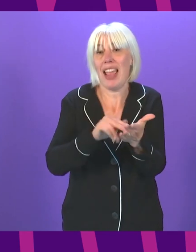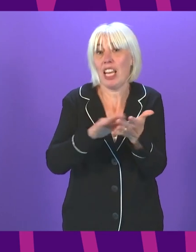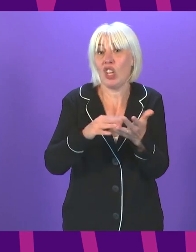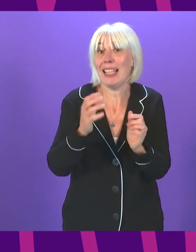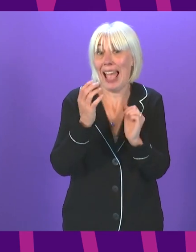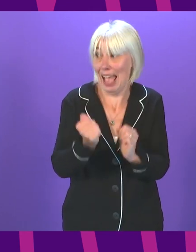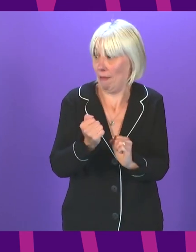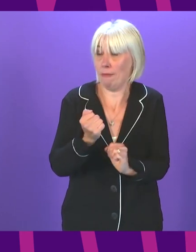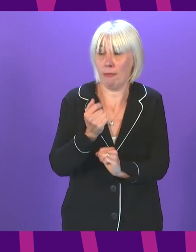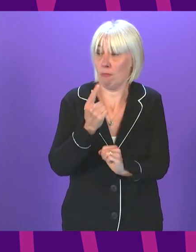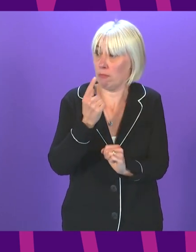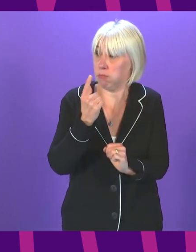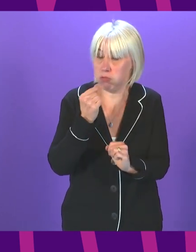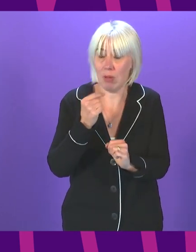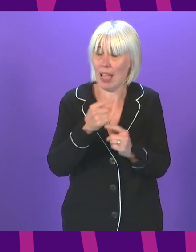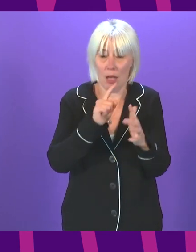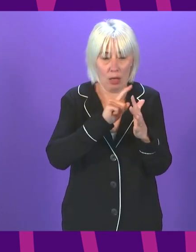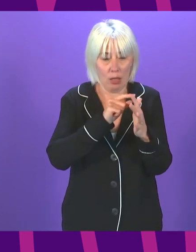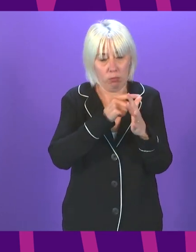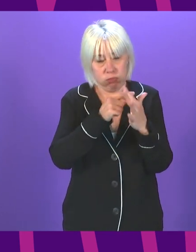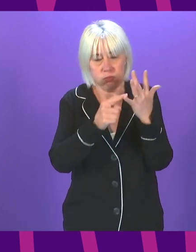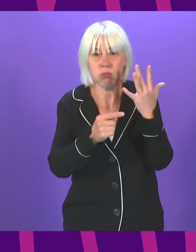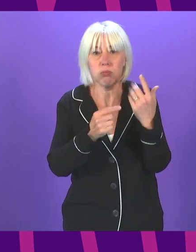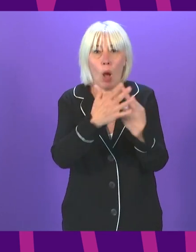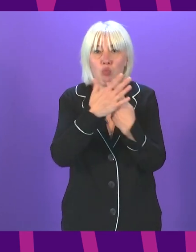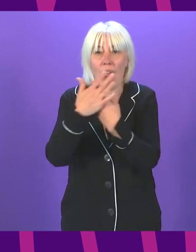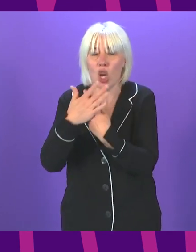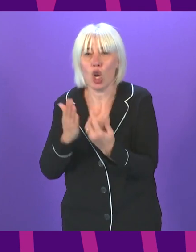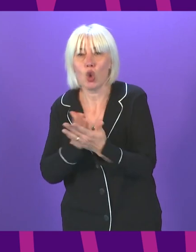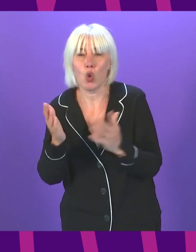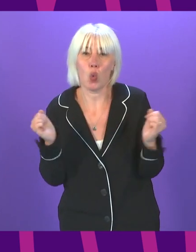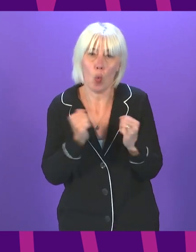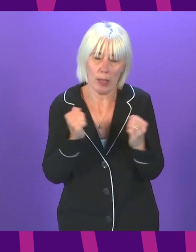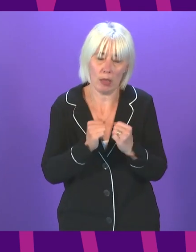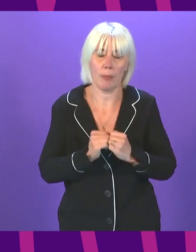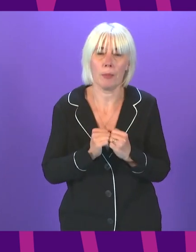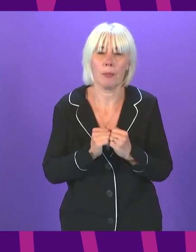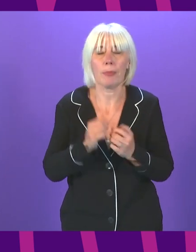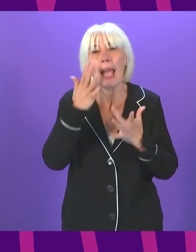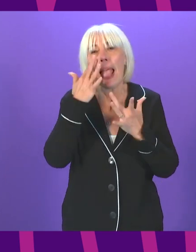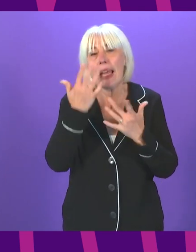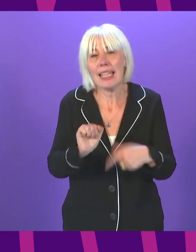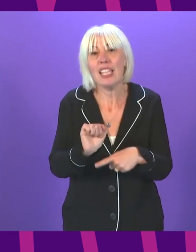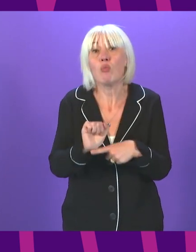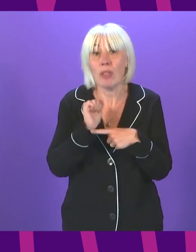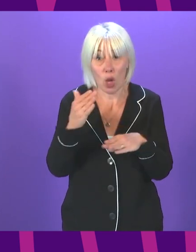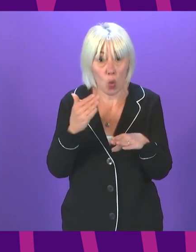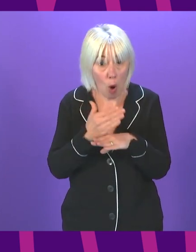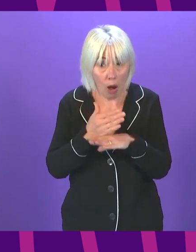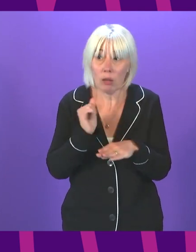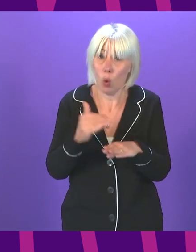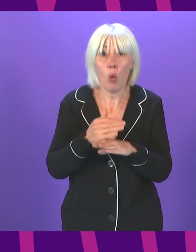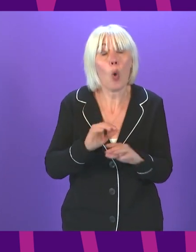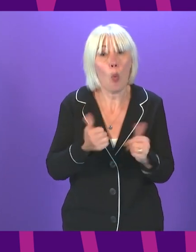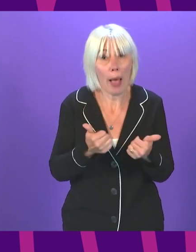to deal with the variety of pressures that it will face in the winter. Test and protect is working extremely well.